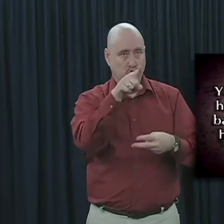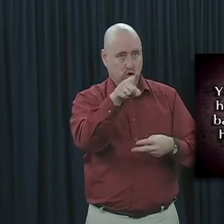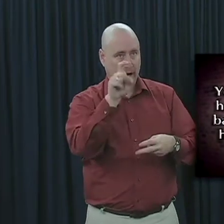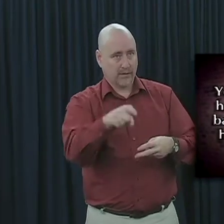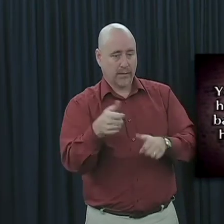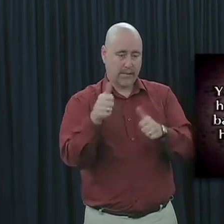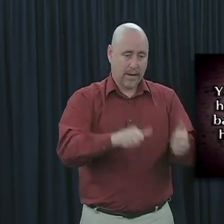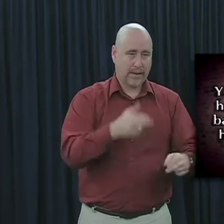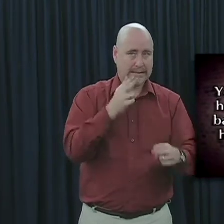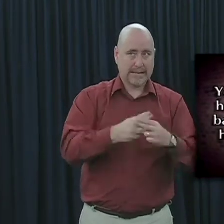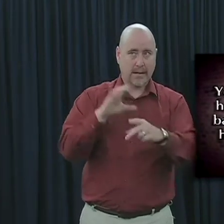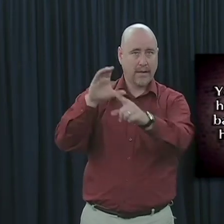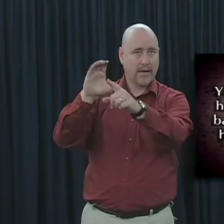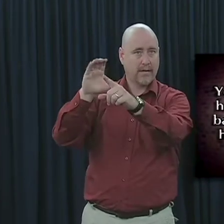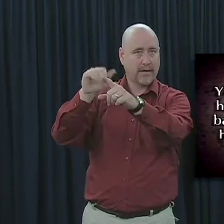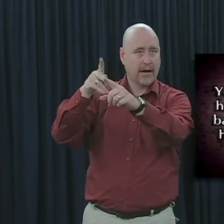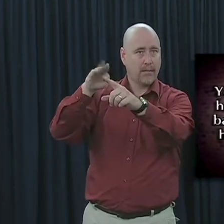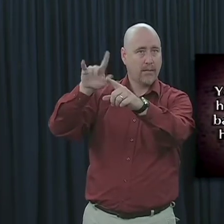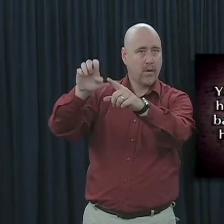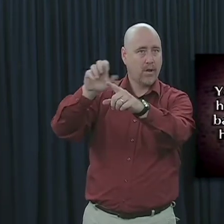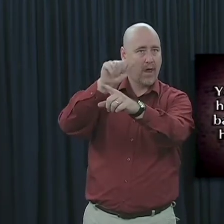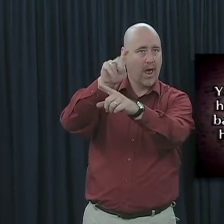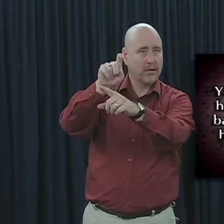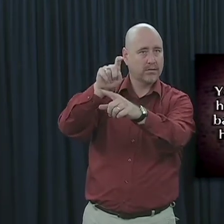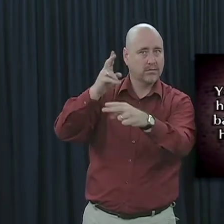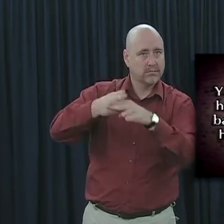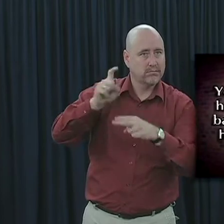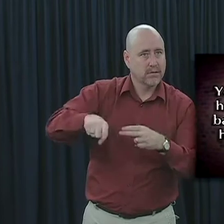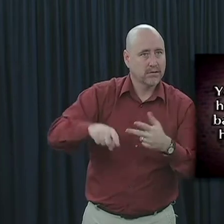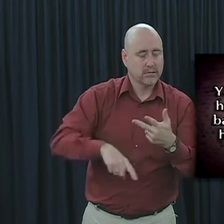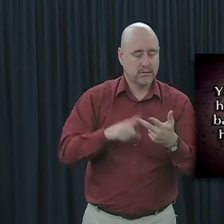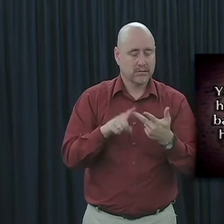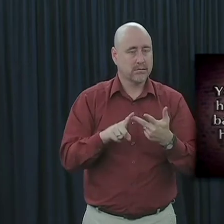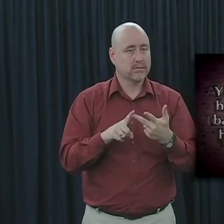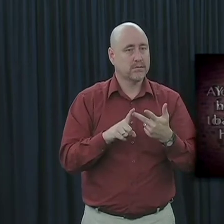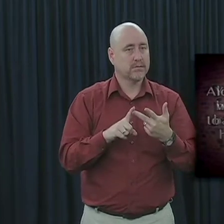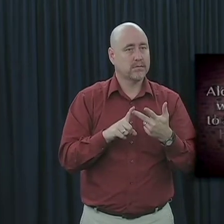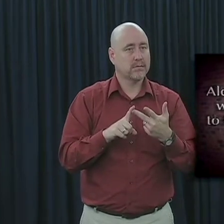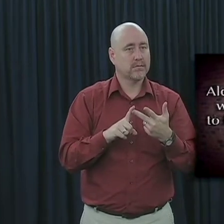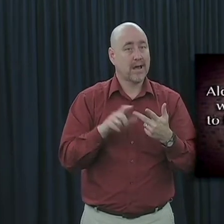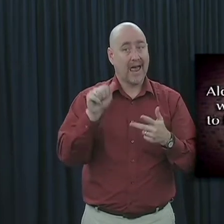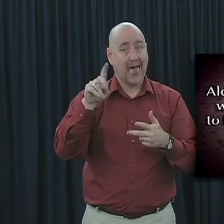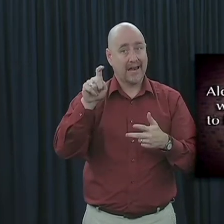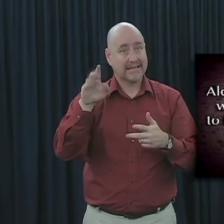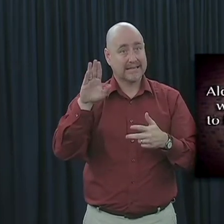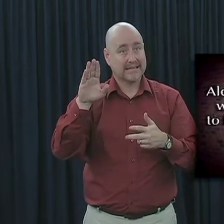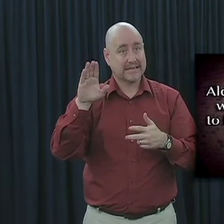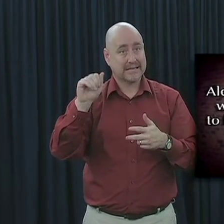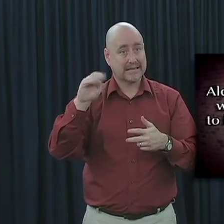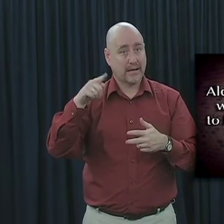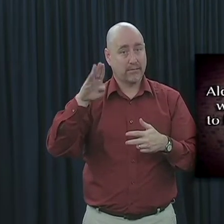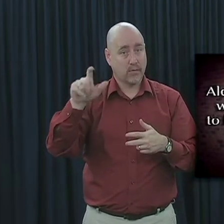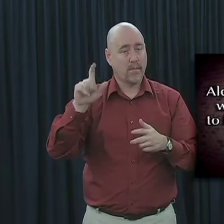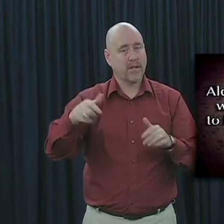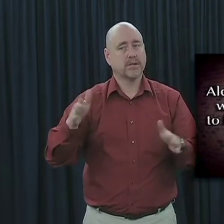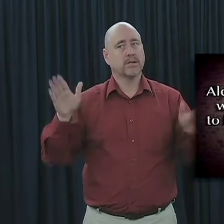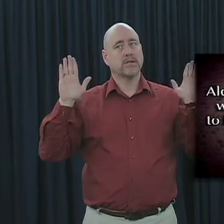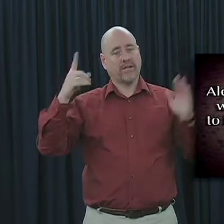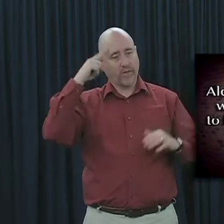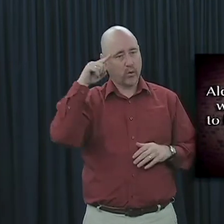you would have to be baptized in the name of Alex Campbell. And number three, Alex Campbell would have to be crucified for